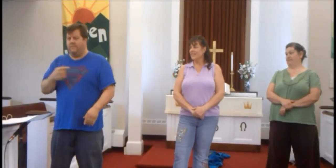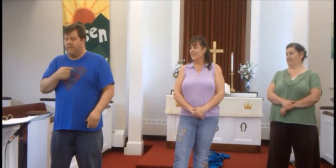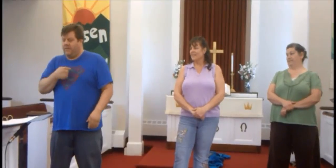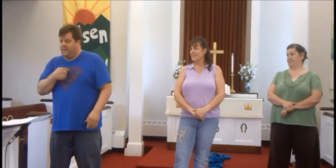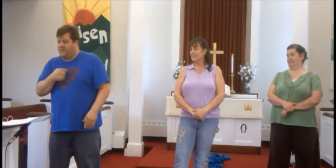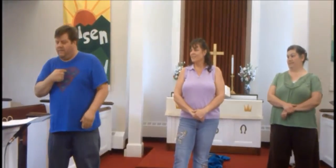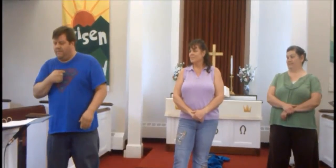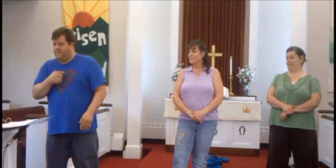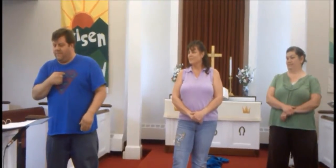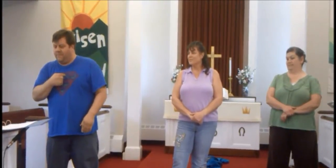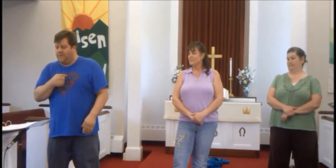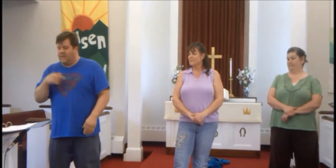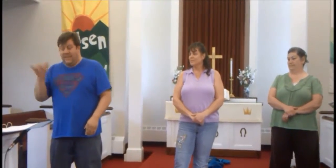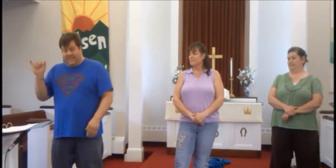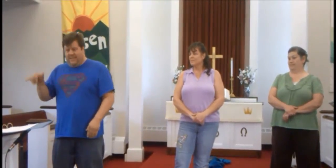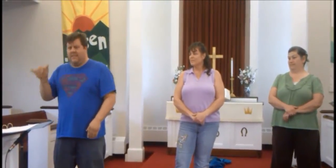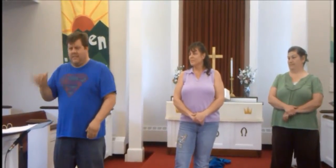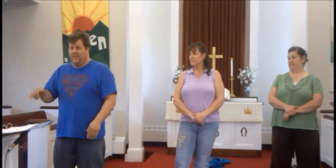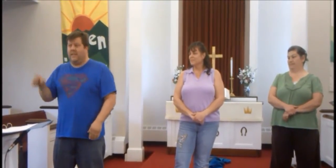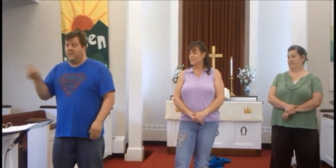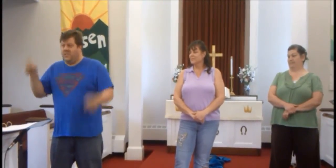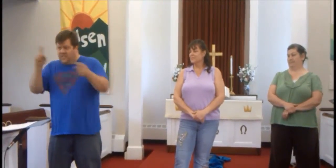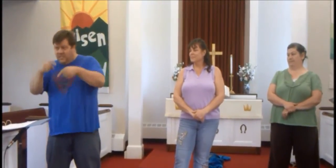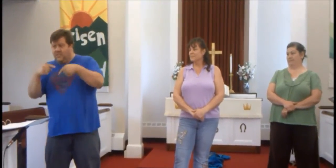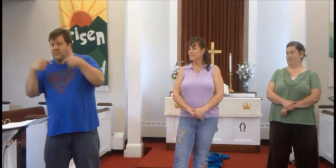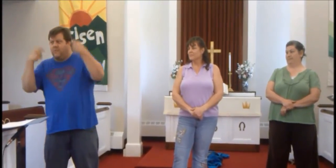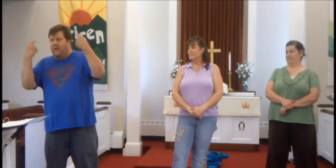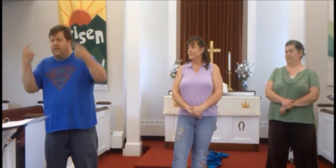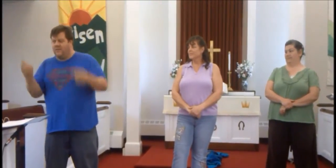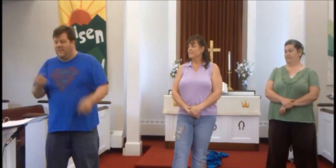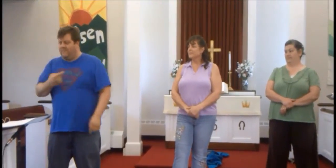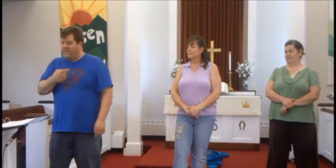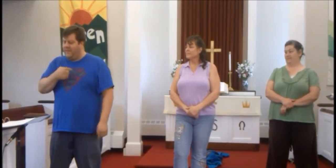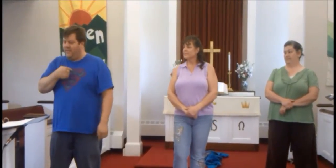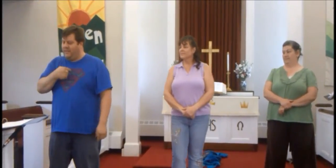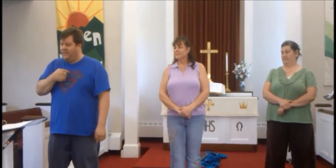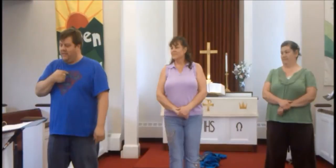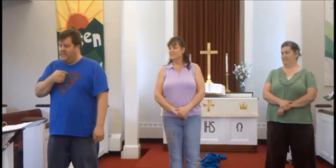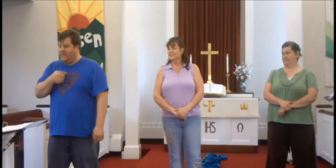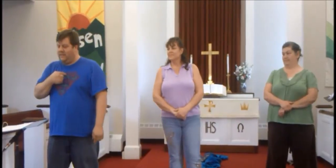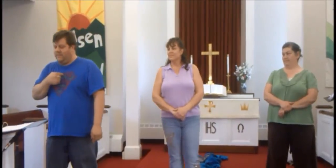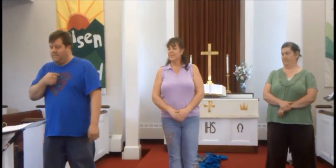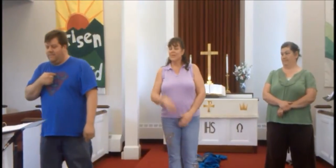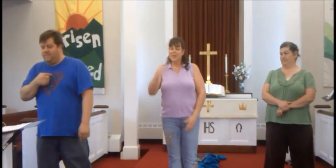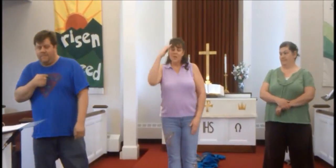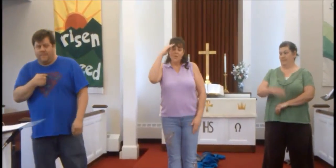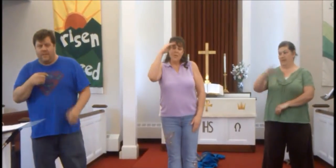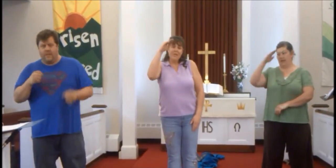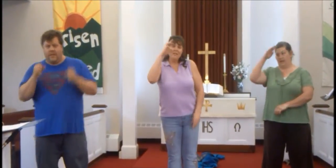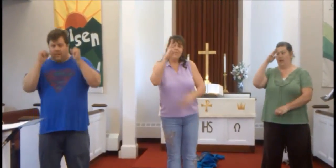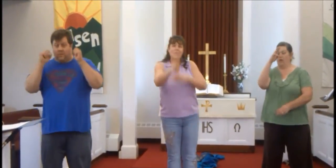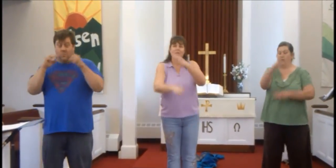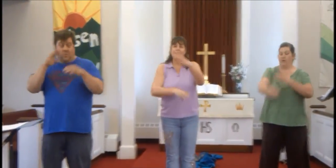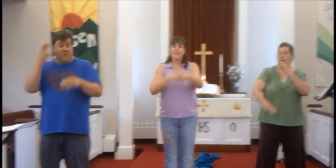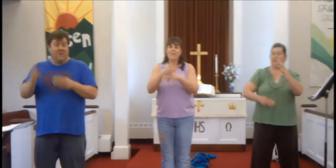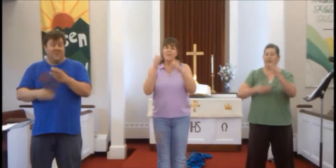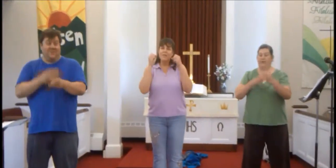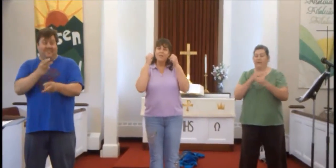yeah she smiles at me, hello world,